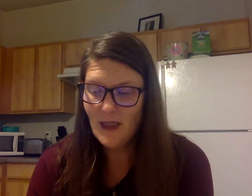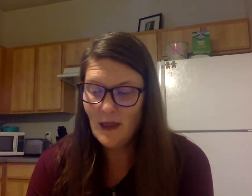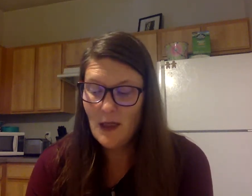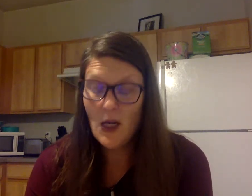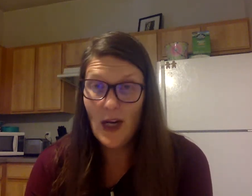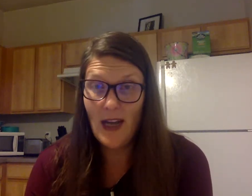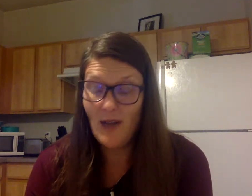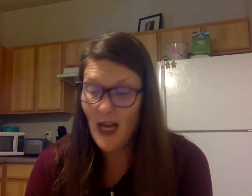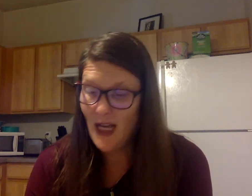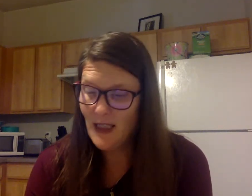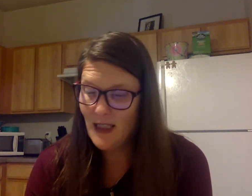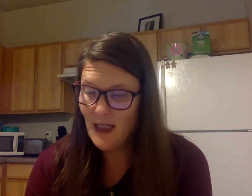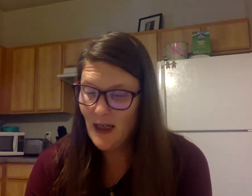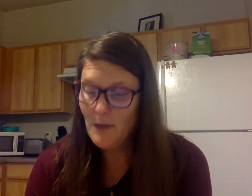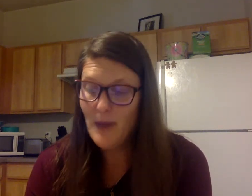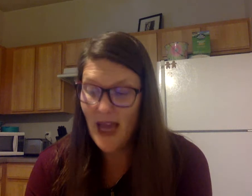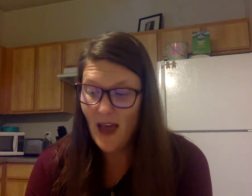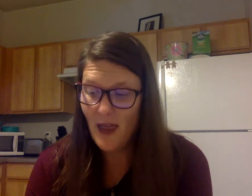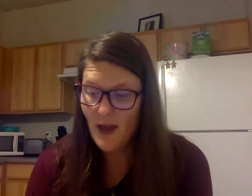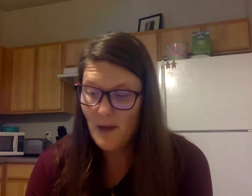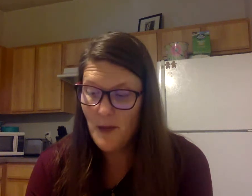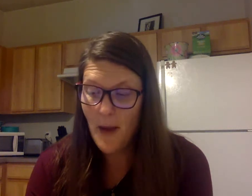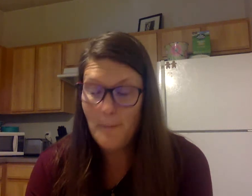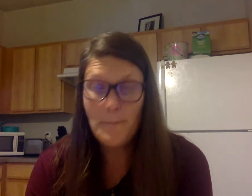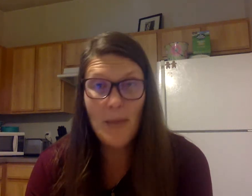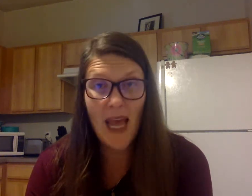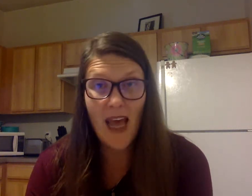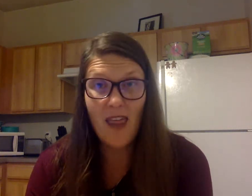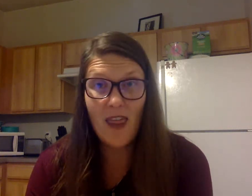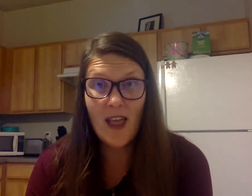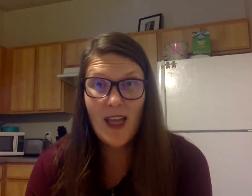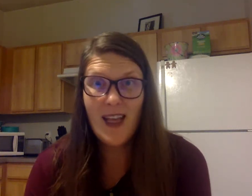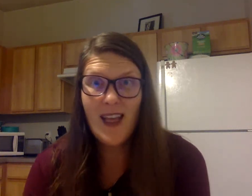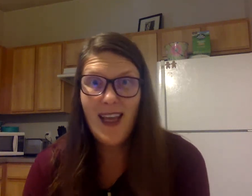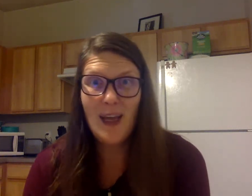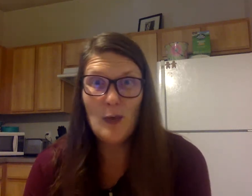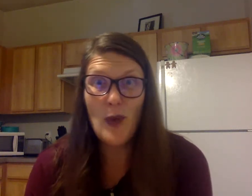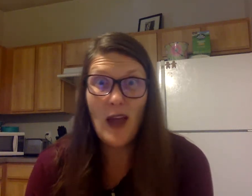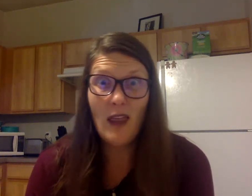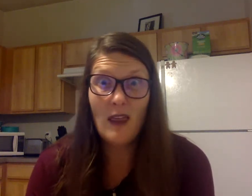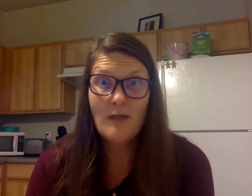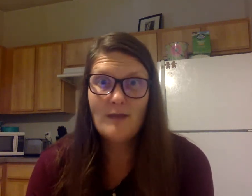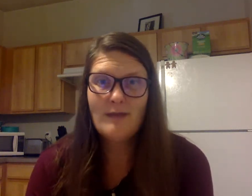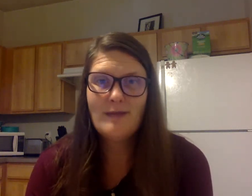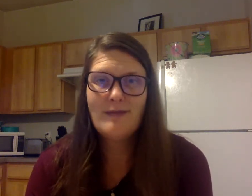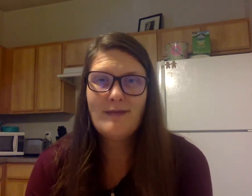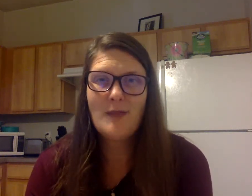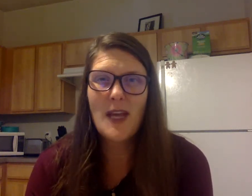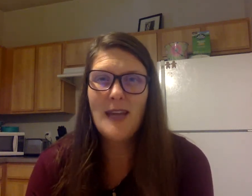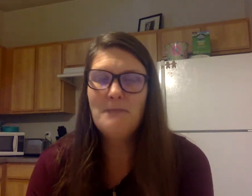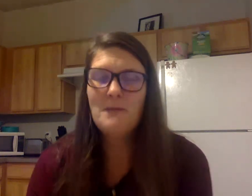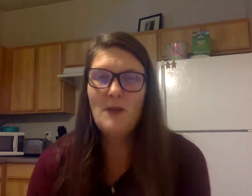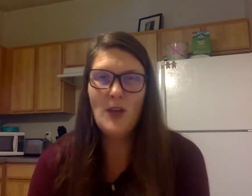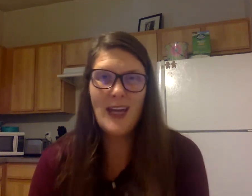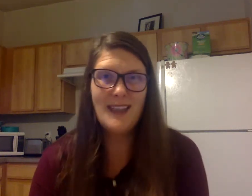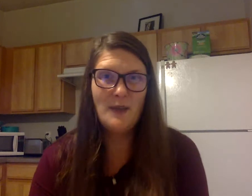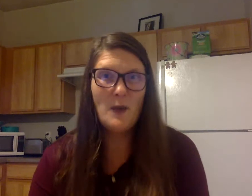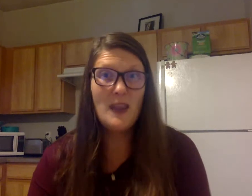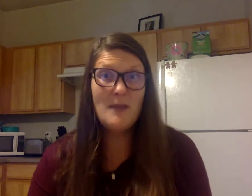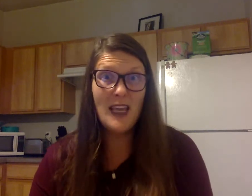All right, I've got bath, path, and wrath. Okay, if you got a different one than me,